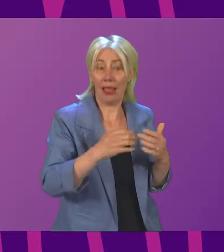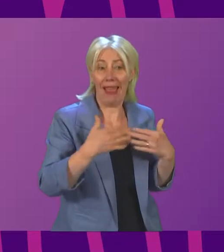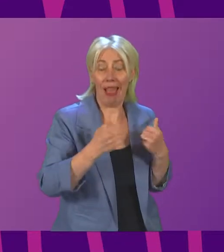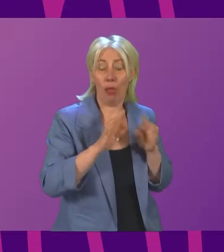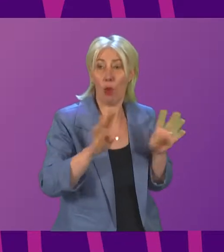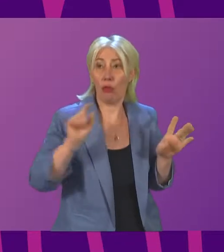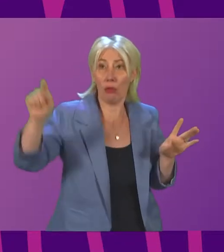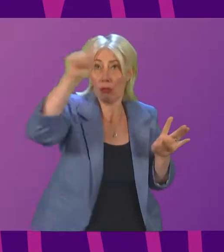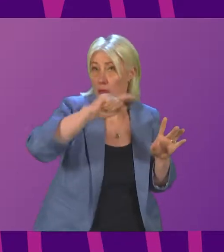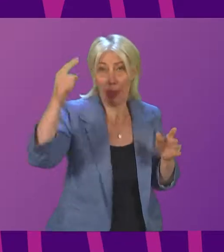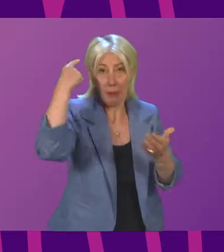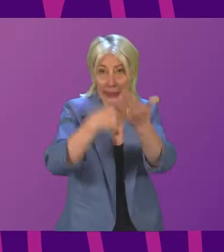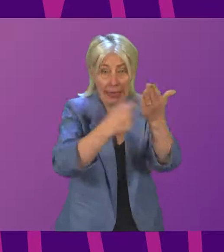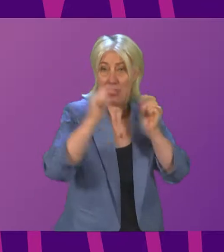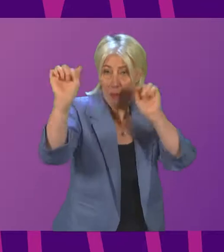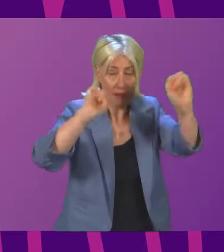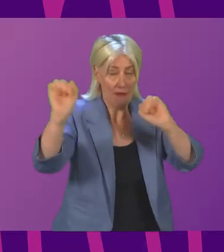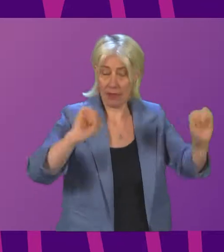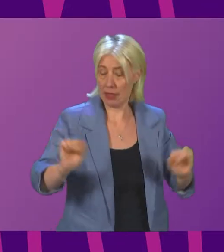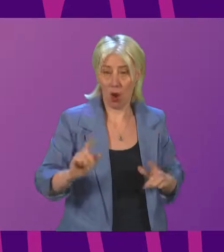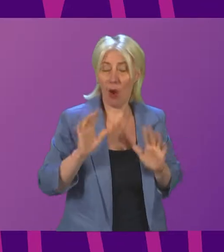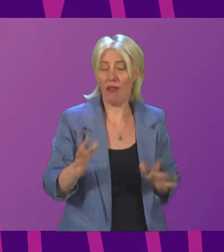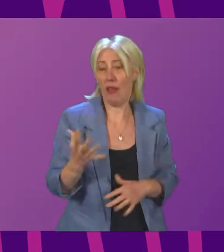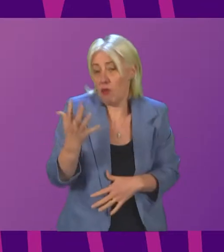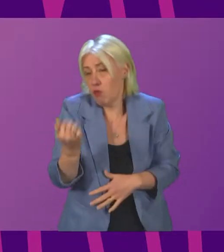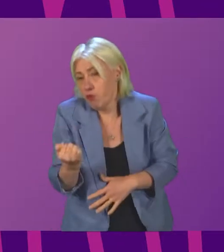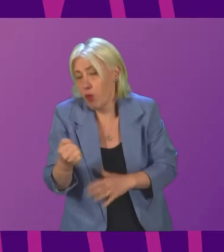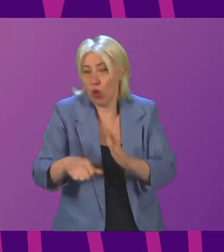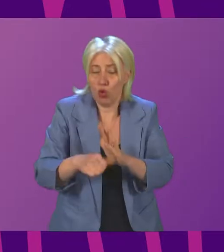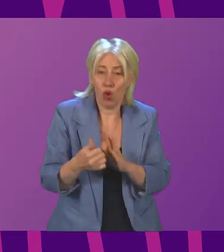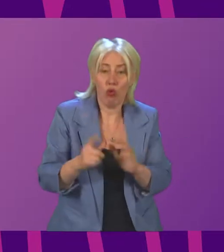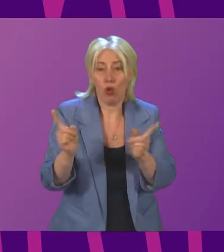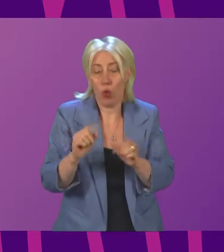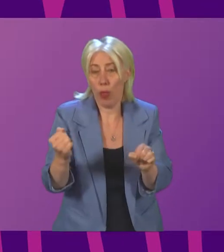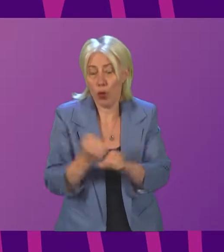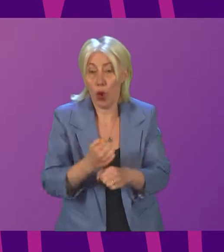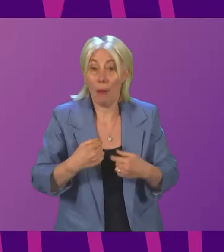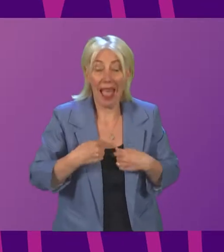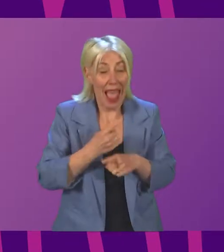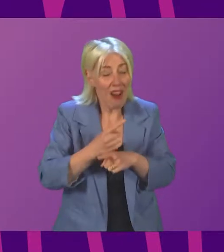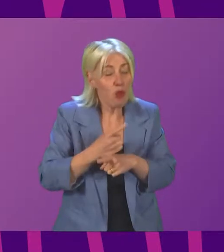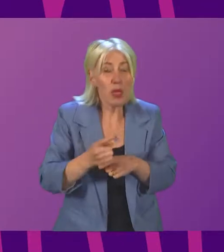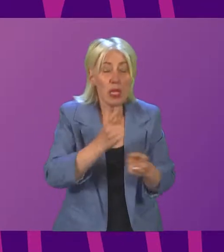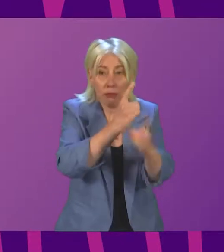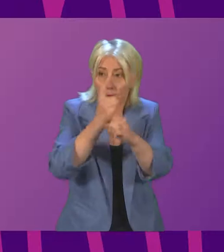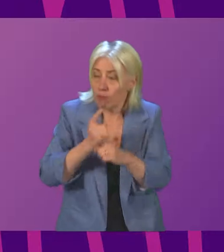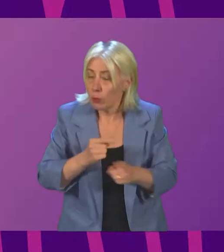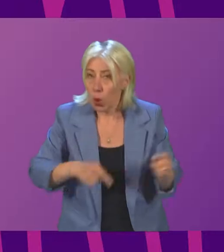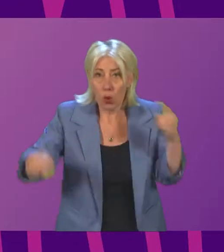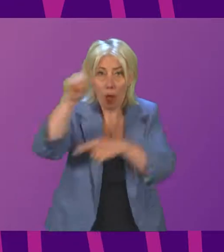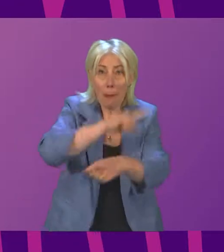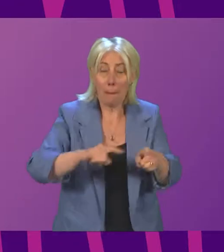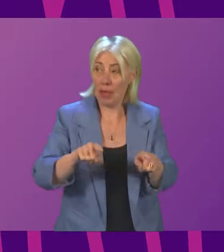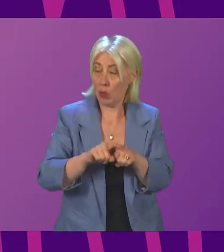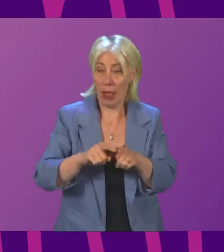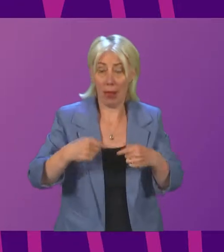health board area. And I know, I know from speaking to NHS Lanarkshire, as I do every single week, and as my officials do on effectively a